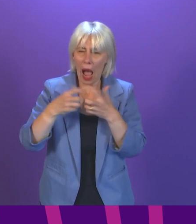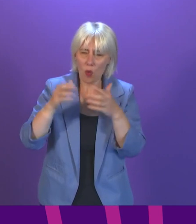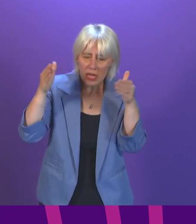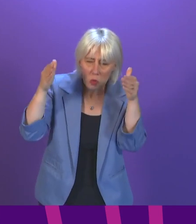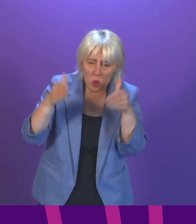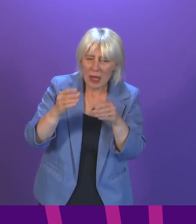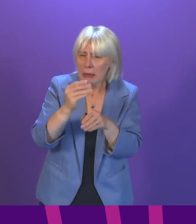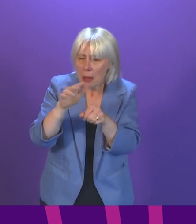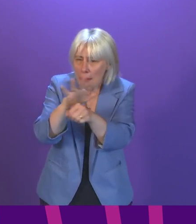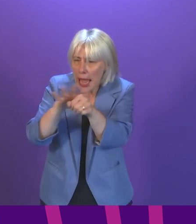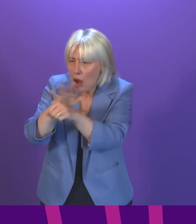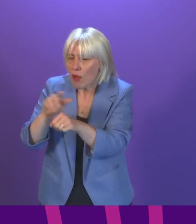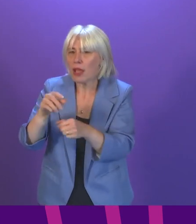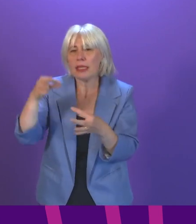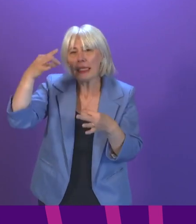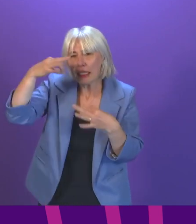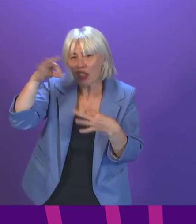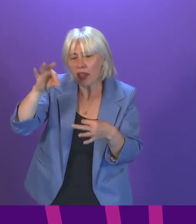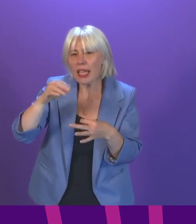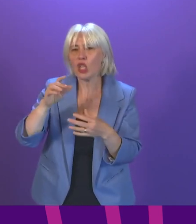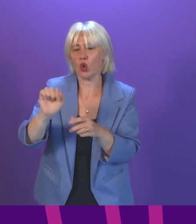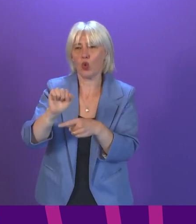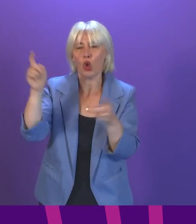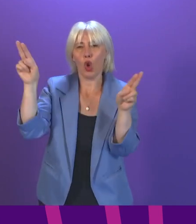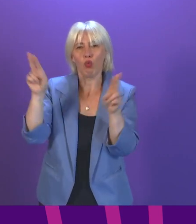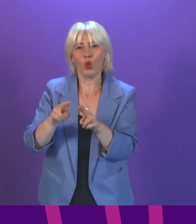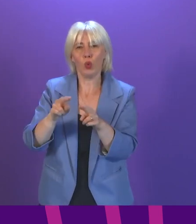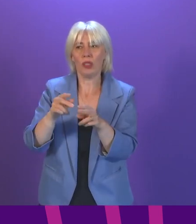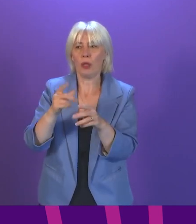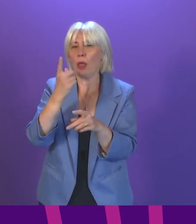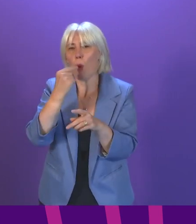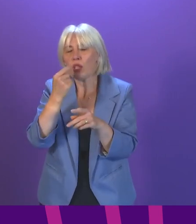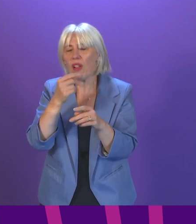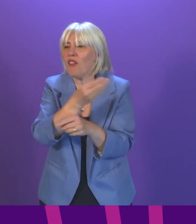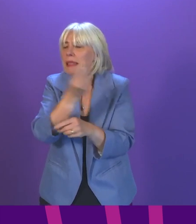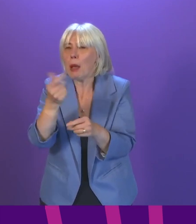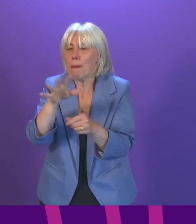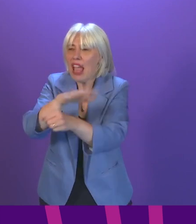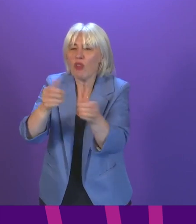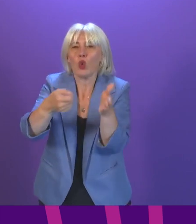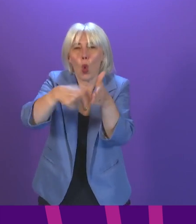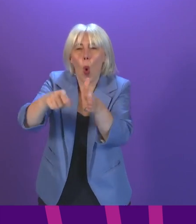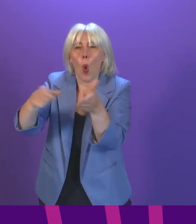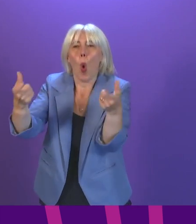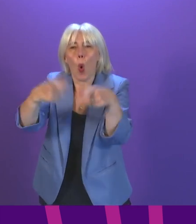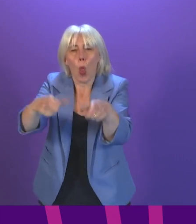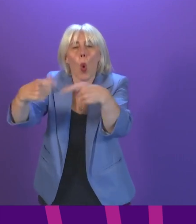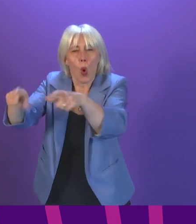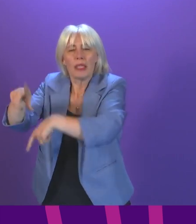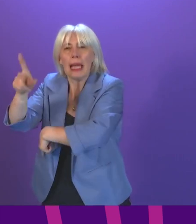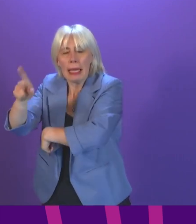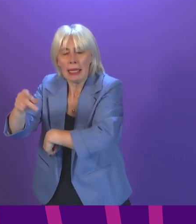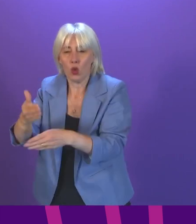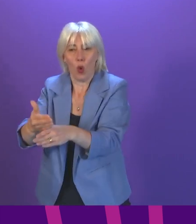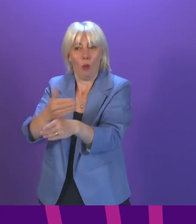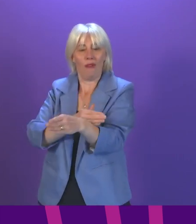certification as an alternative to the risk of further periods of closure for higher risk settings. Ahead of that debate, and